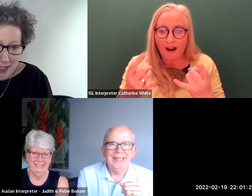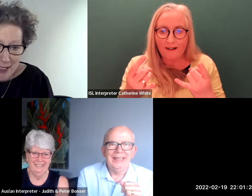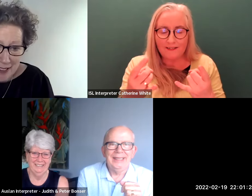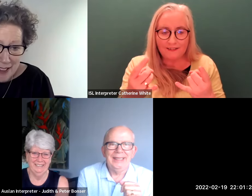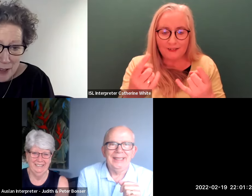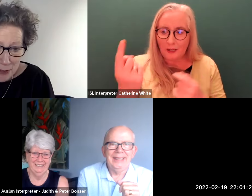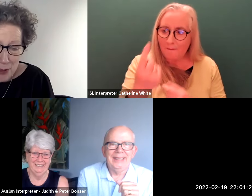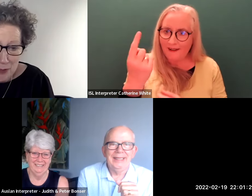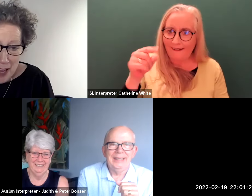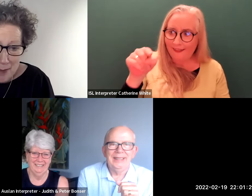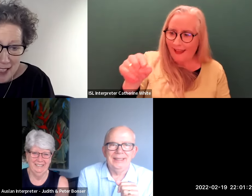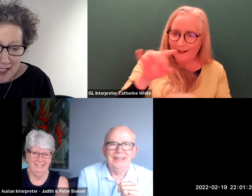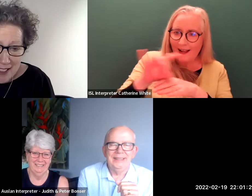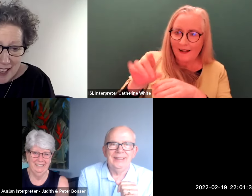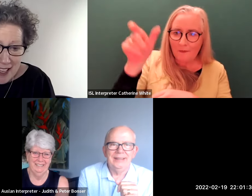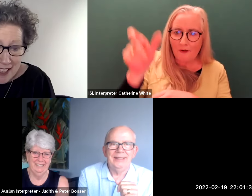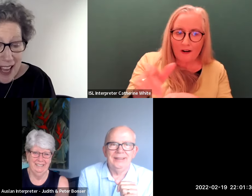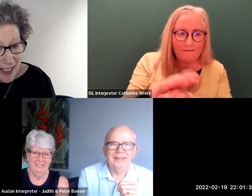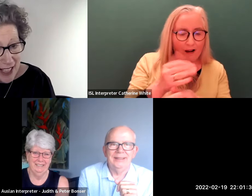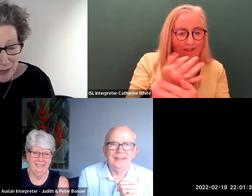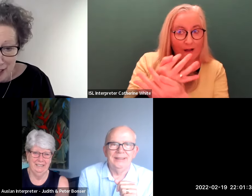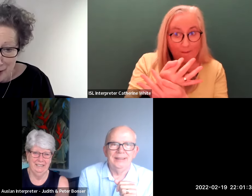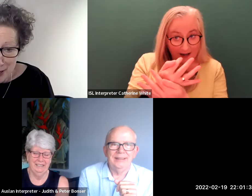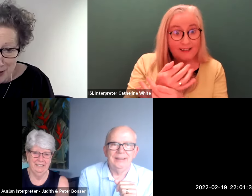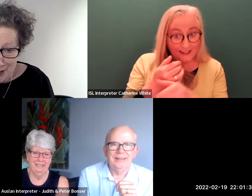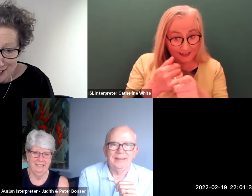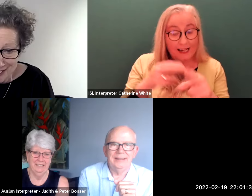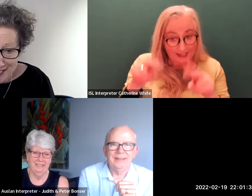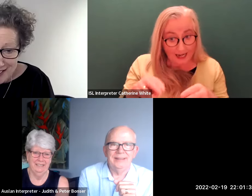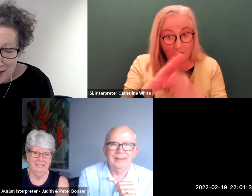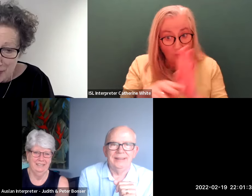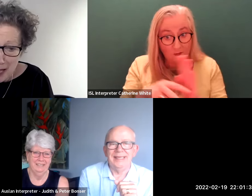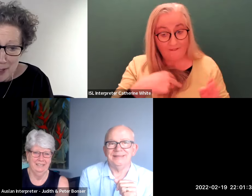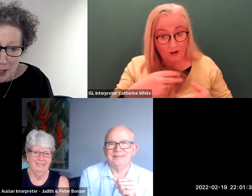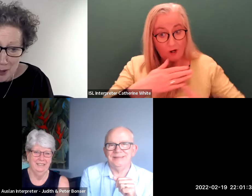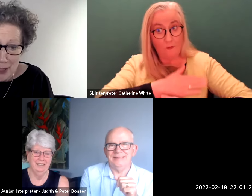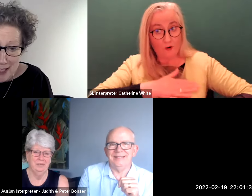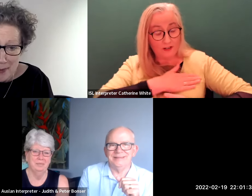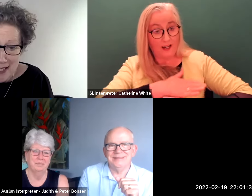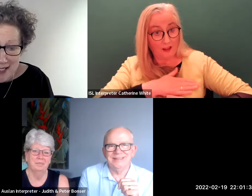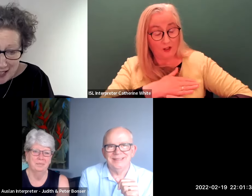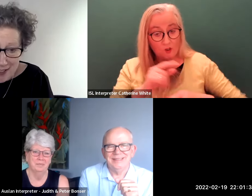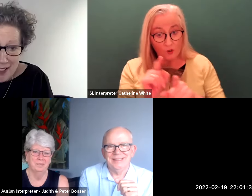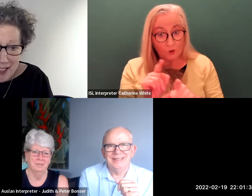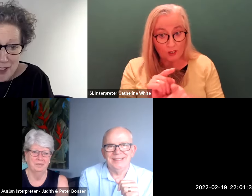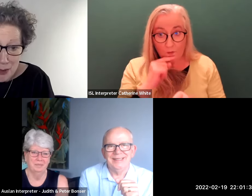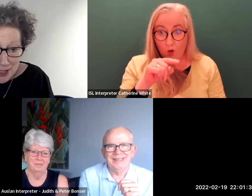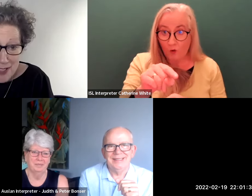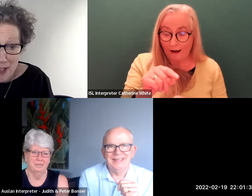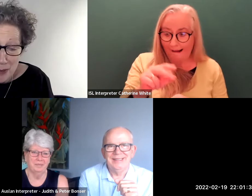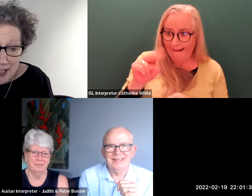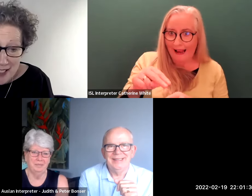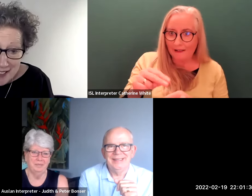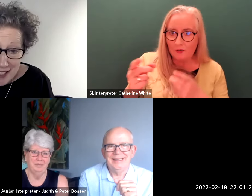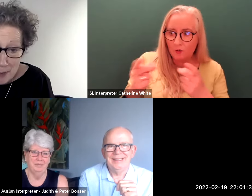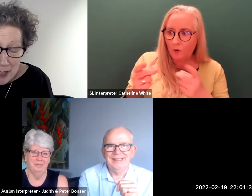person for a family and it can get very emotional so to be able to hold that space and do what